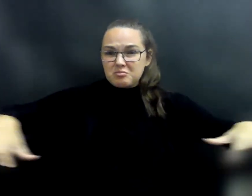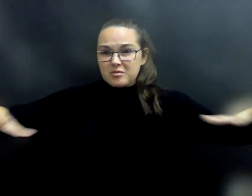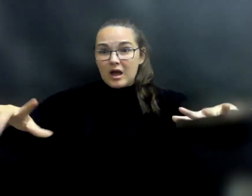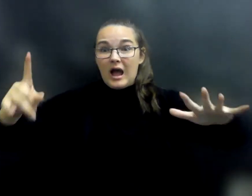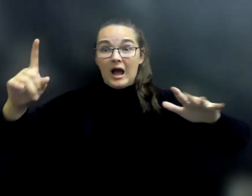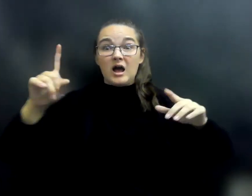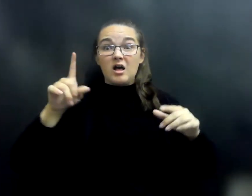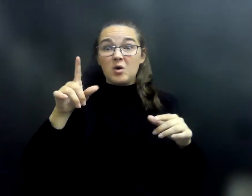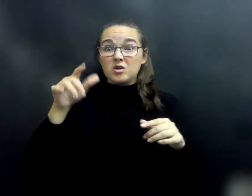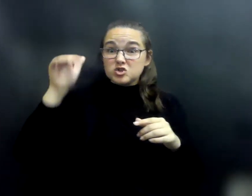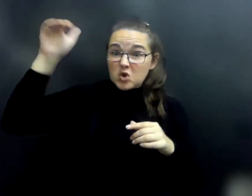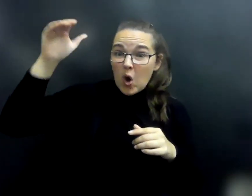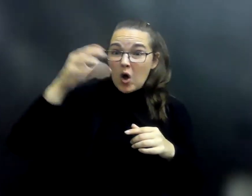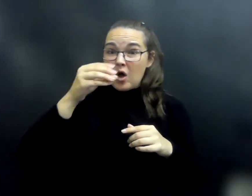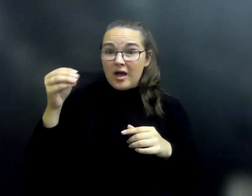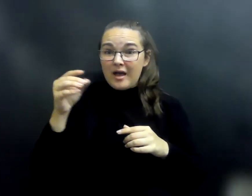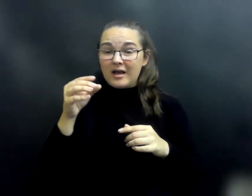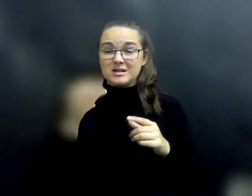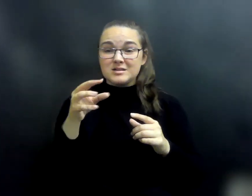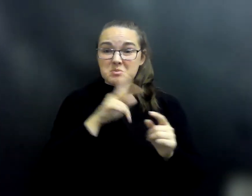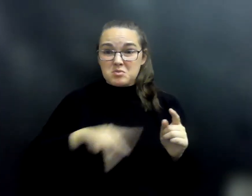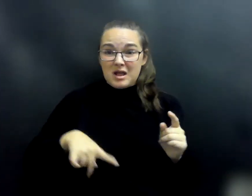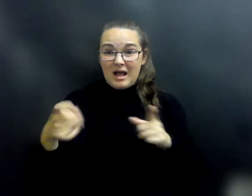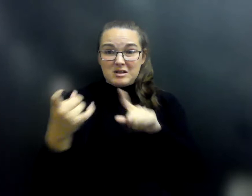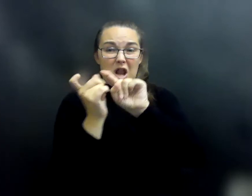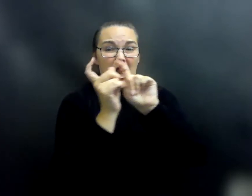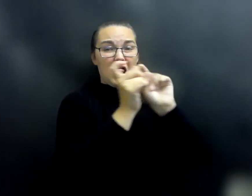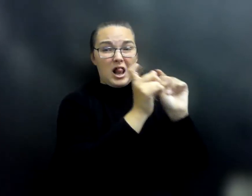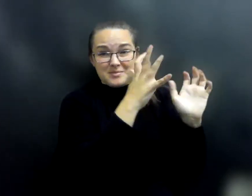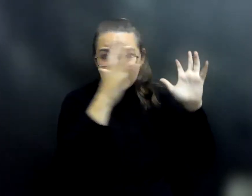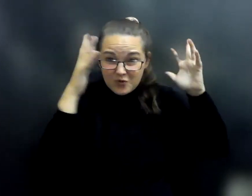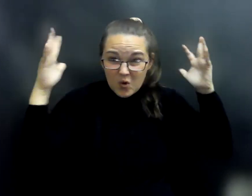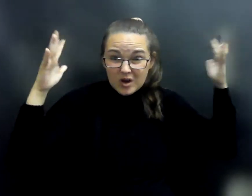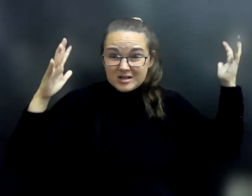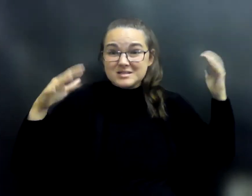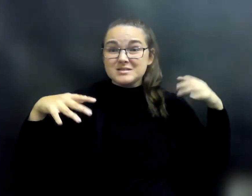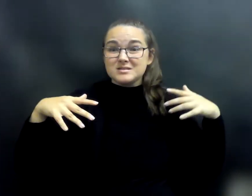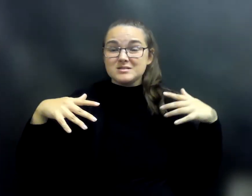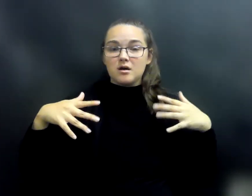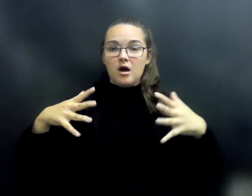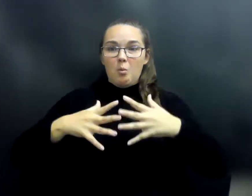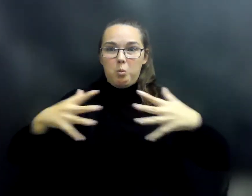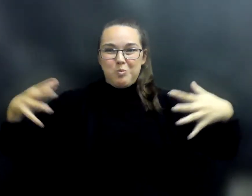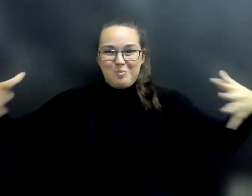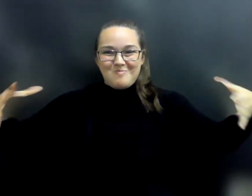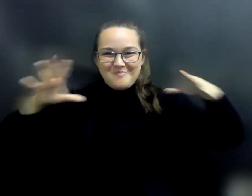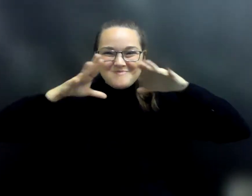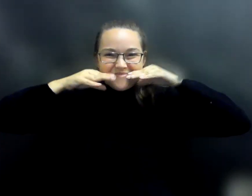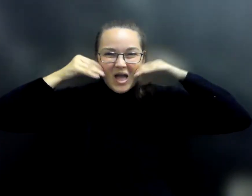the forest to avoid being knocked over by his great belly. Then, Wyatt smiled and blew out an enormous